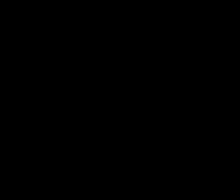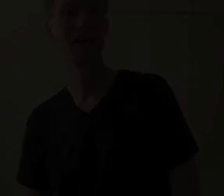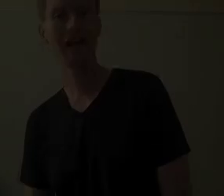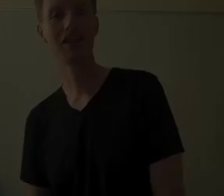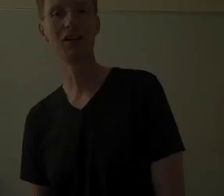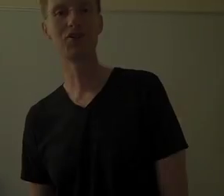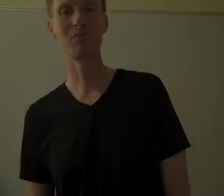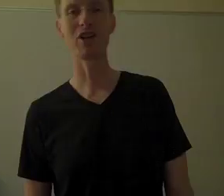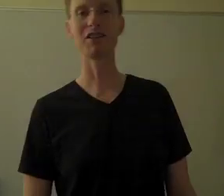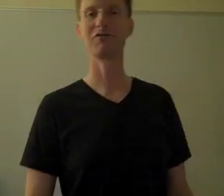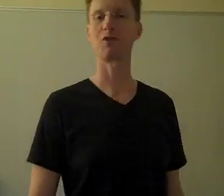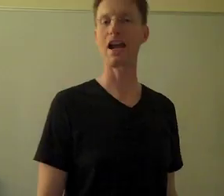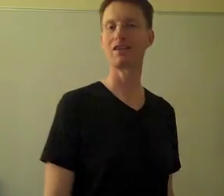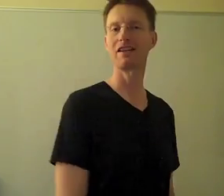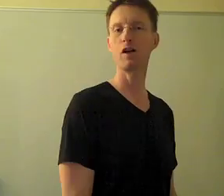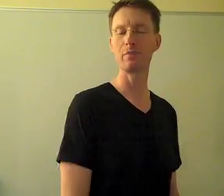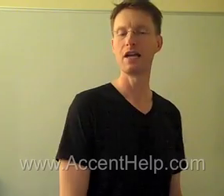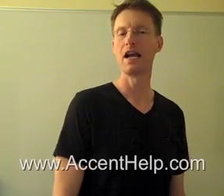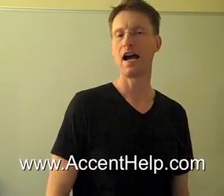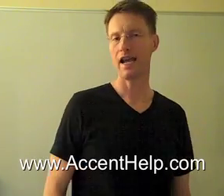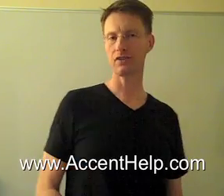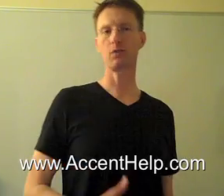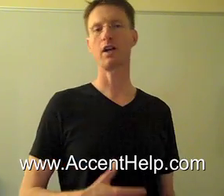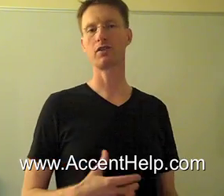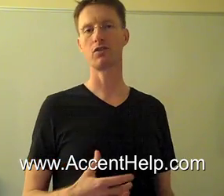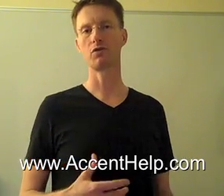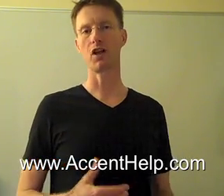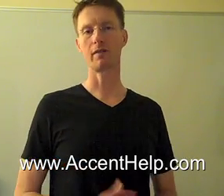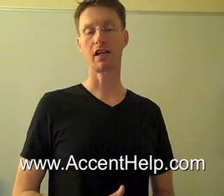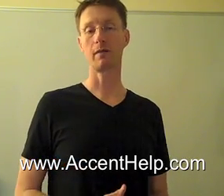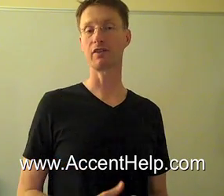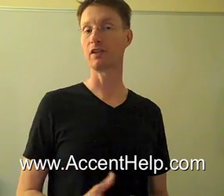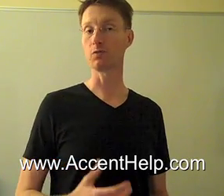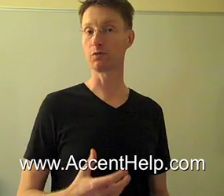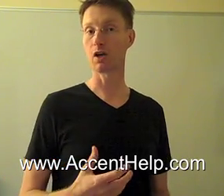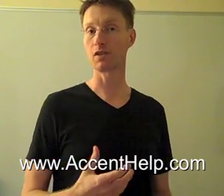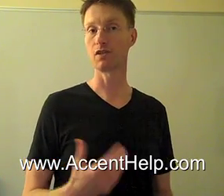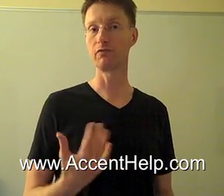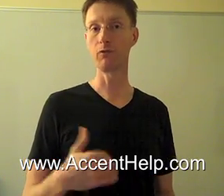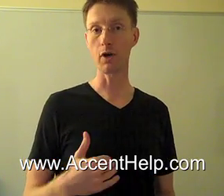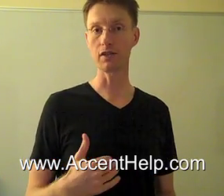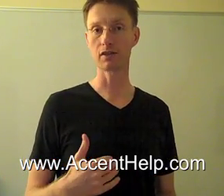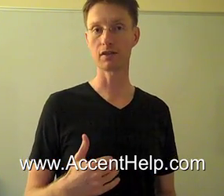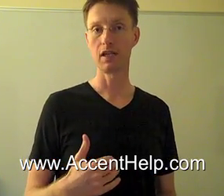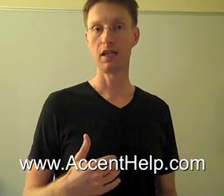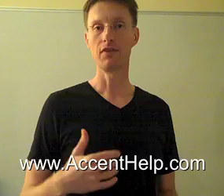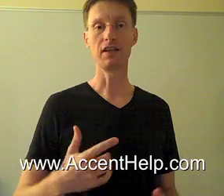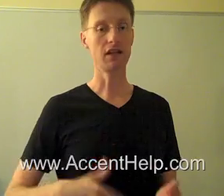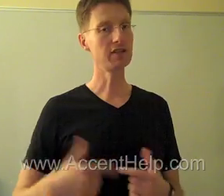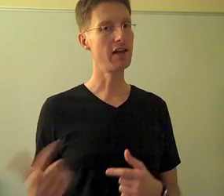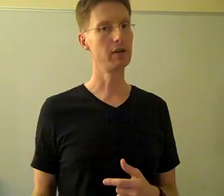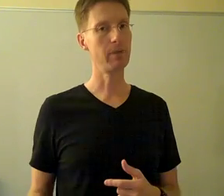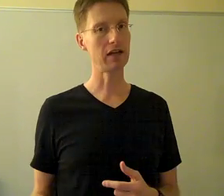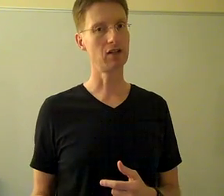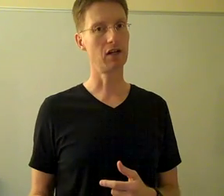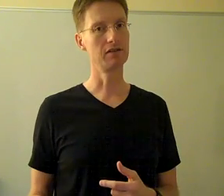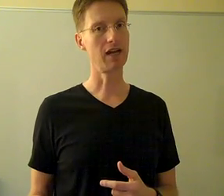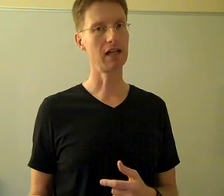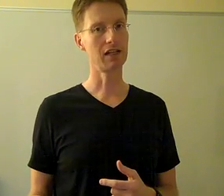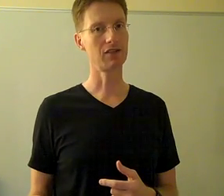Hey there, Jim Johnson for Accent Help. I actually wanted to talk about a couple of things with regards to the voice that does have impact on dialects